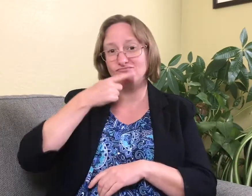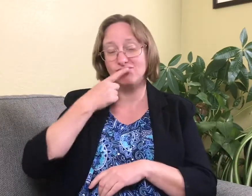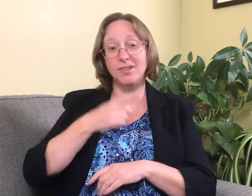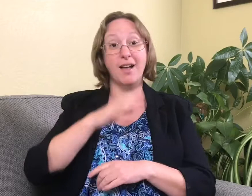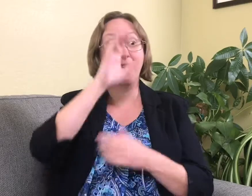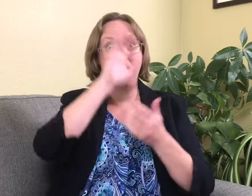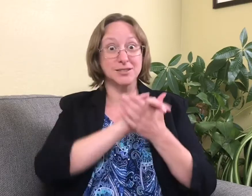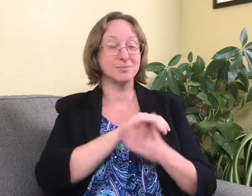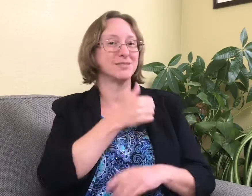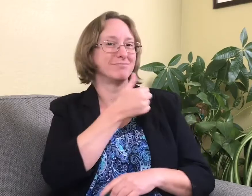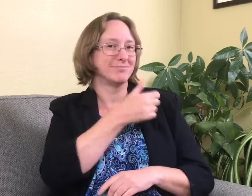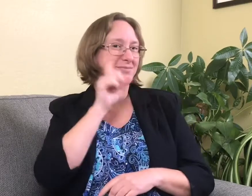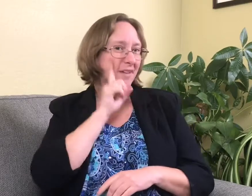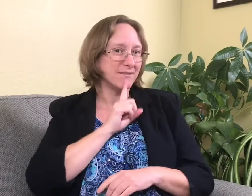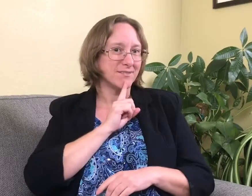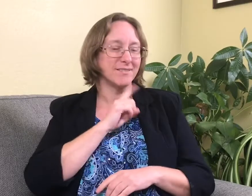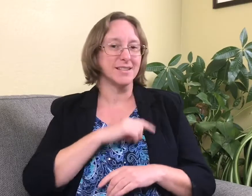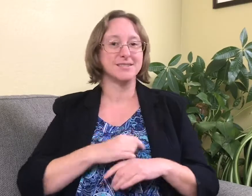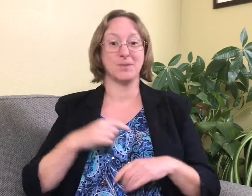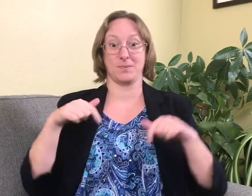son who can hear. I have a husband who's deaf.